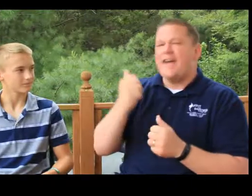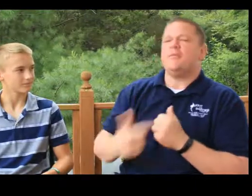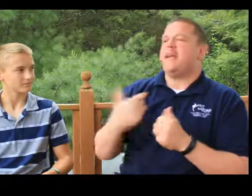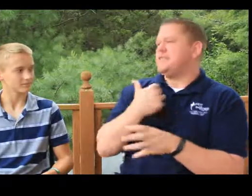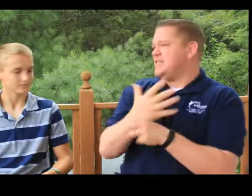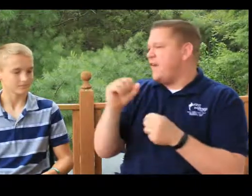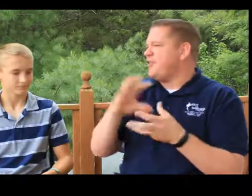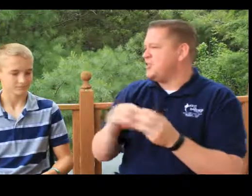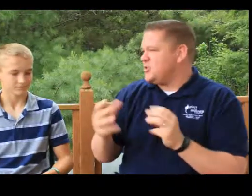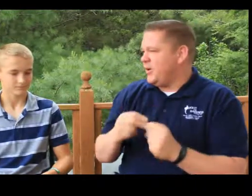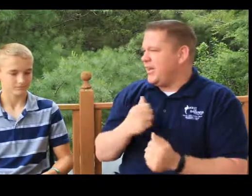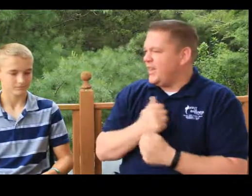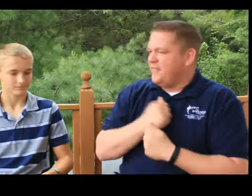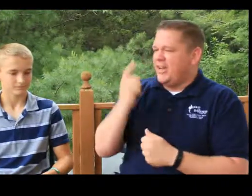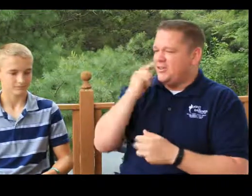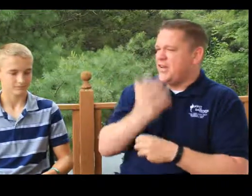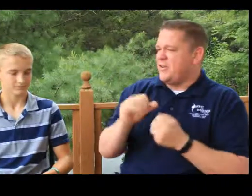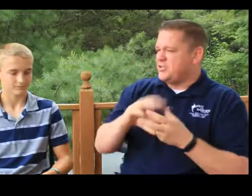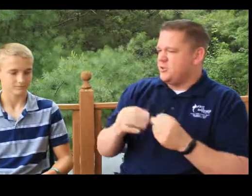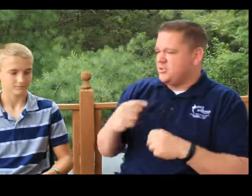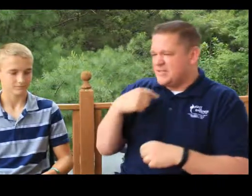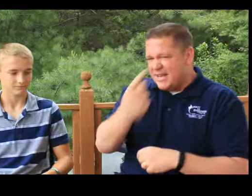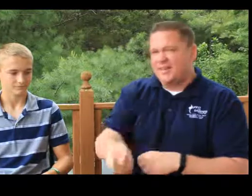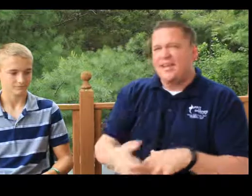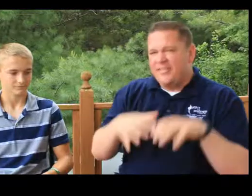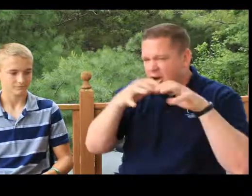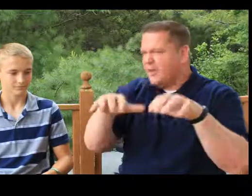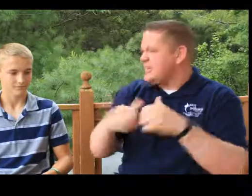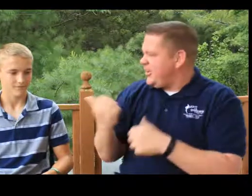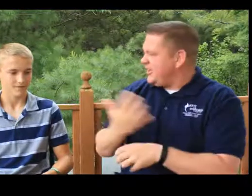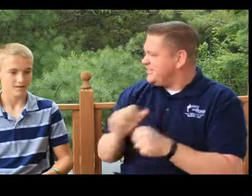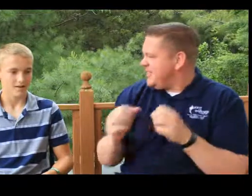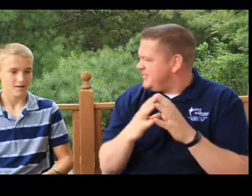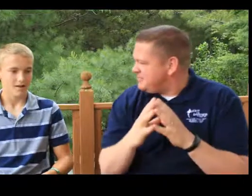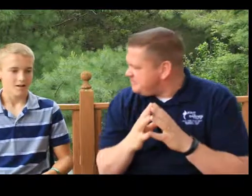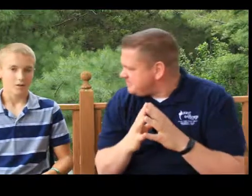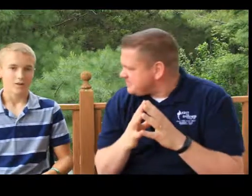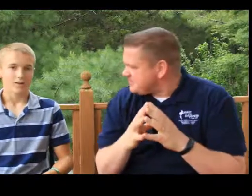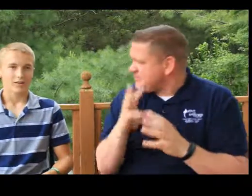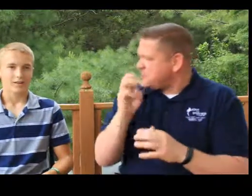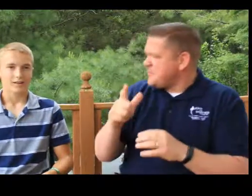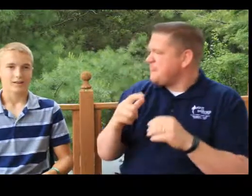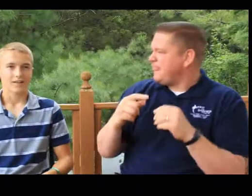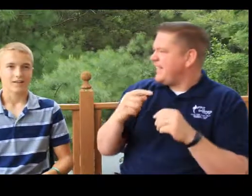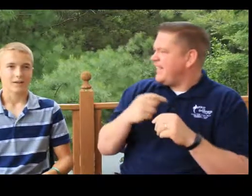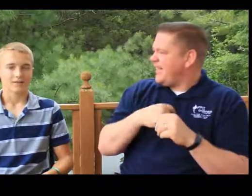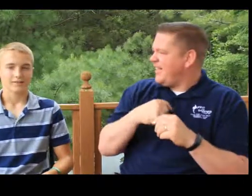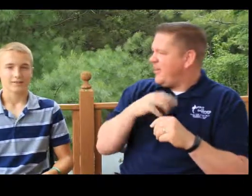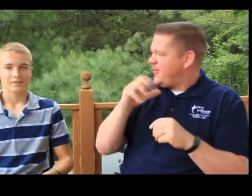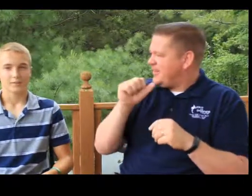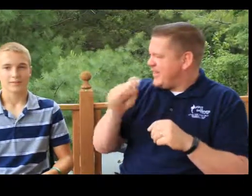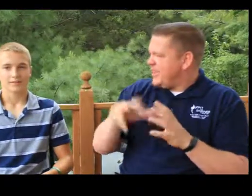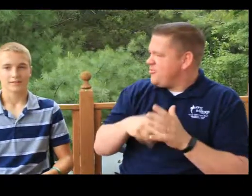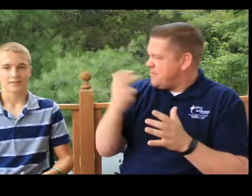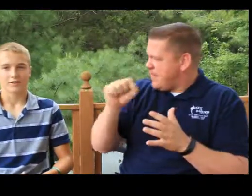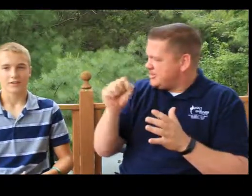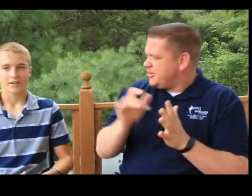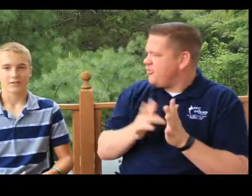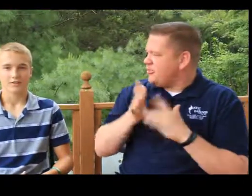Everybody has a salvation story. And I love to hear a salvation story. So tell the audience how you guys saved. Well, I was at Triple S Christian Ranch in